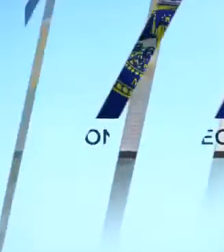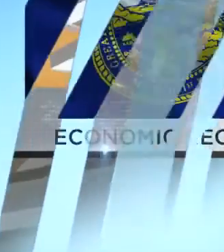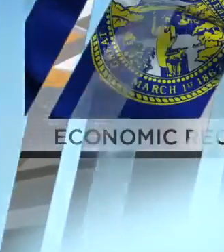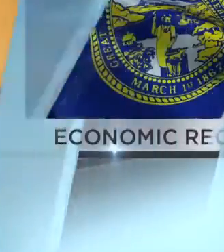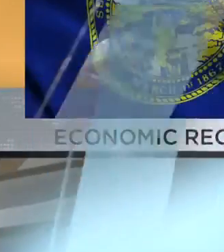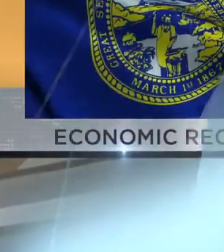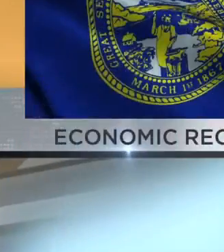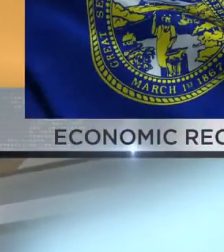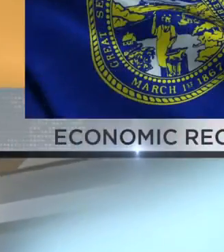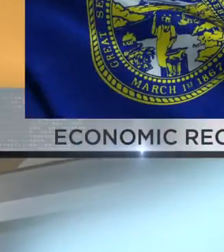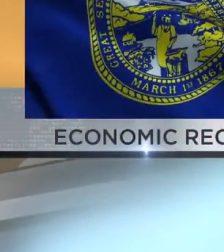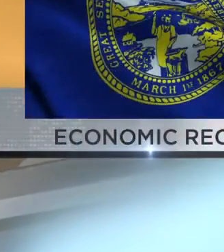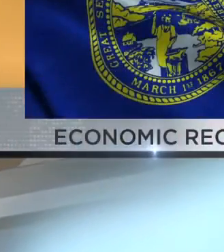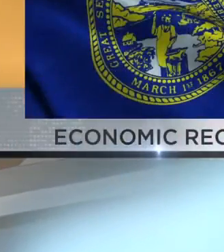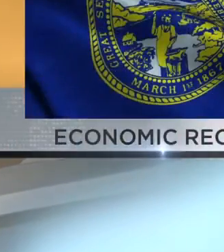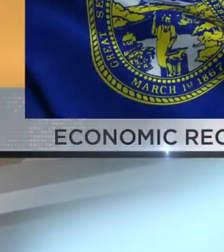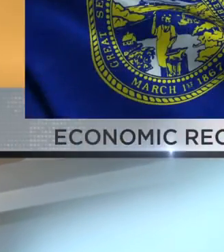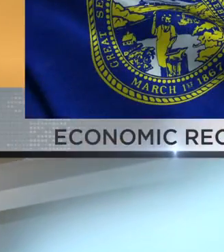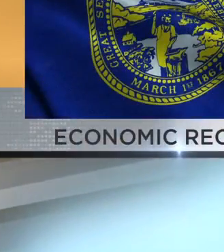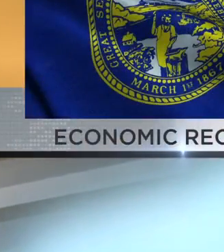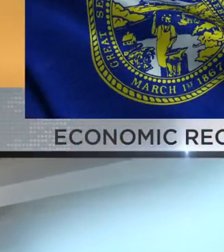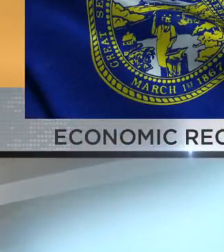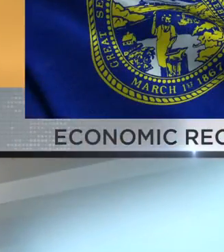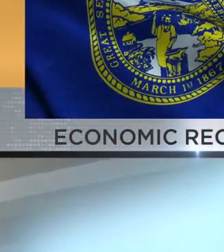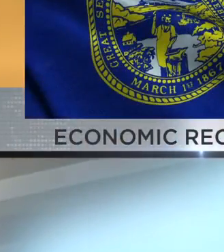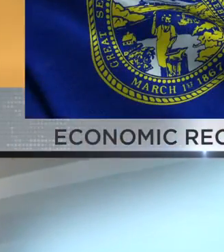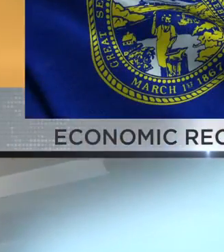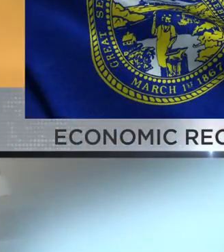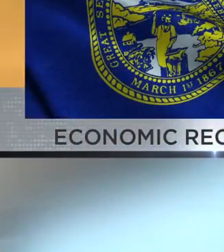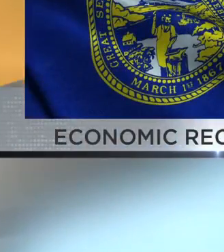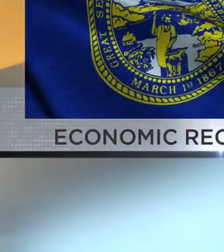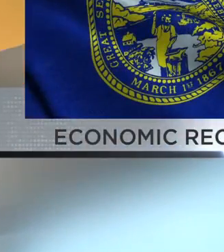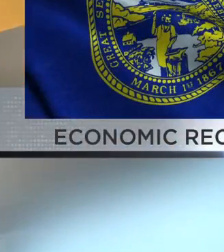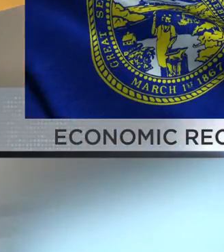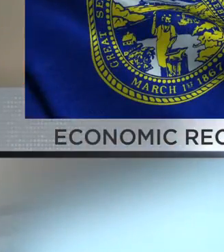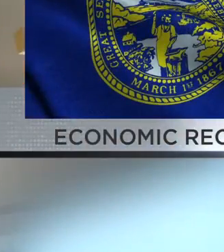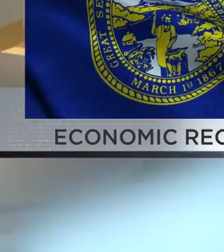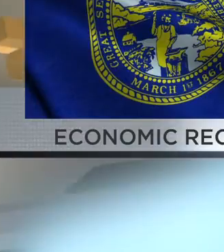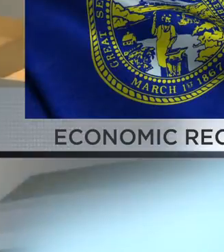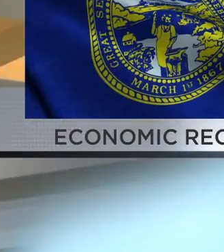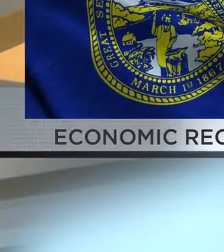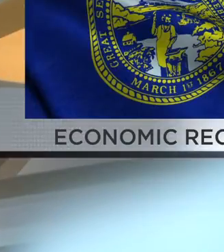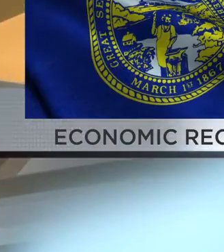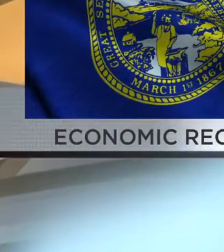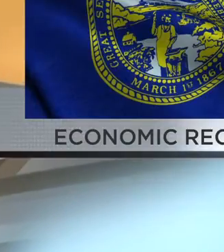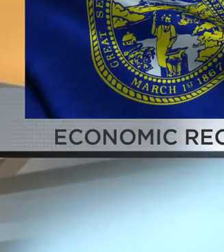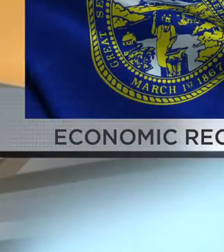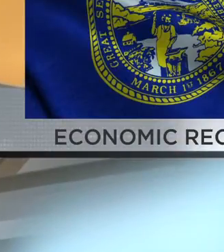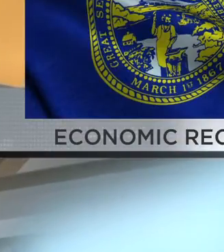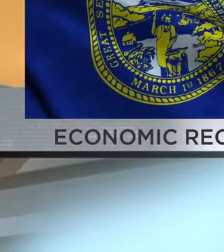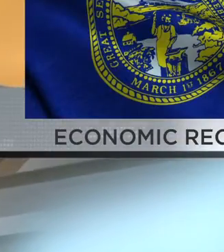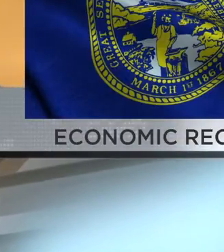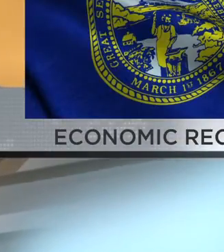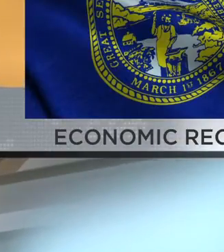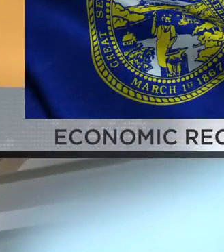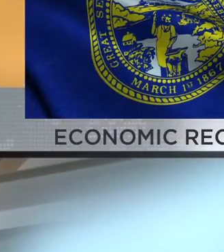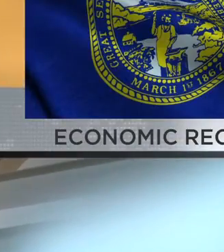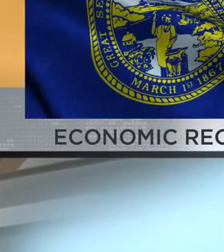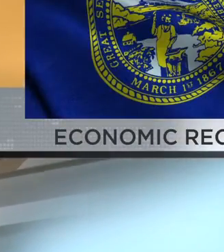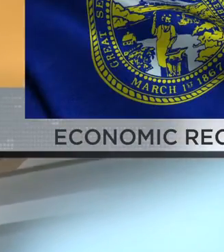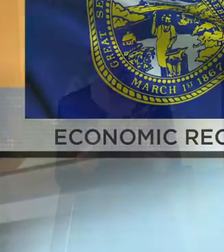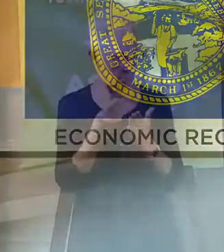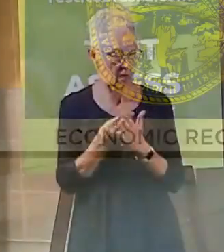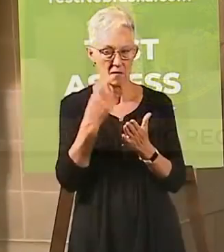Today, Nebraska Governor Pete Ricketts detailed how the state would use $1.83 billion in funding from the CARES Act from the federal government.